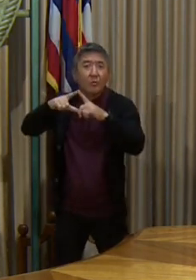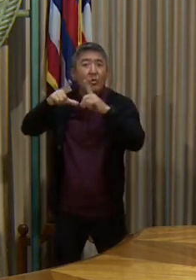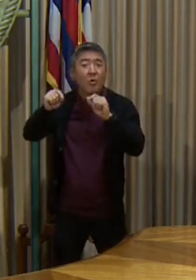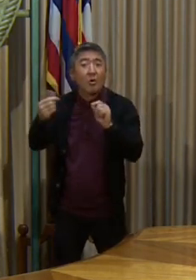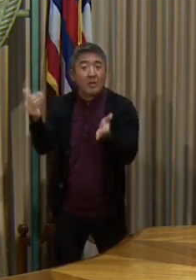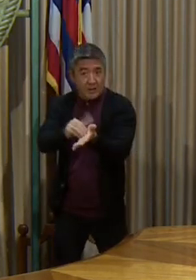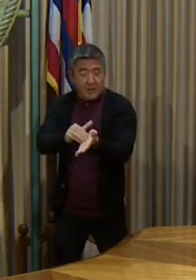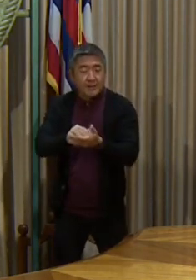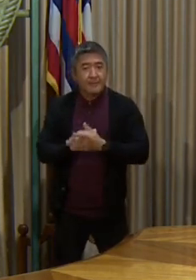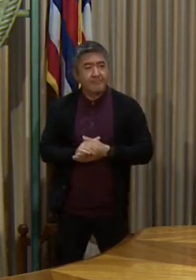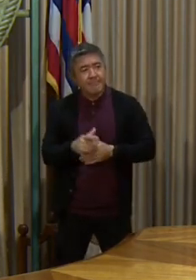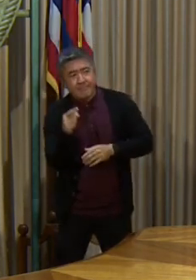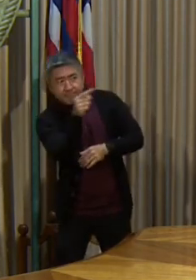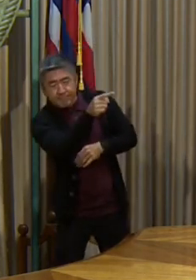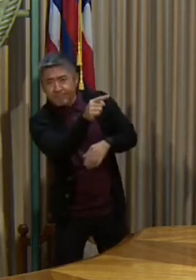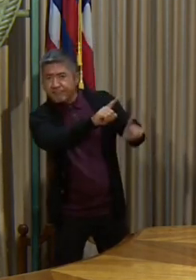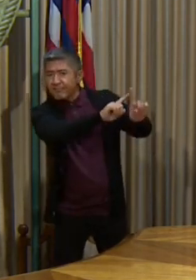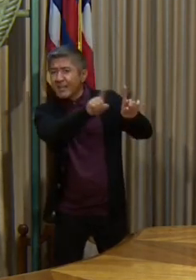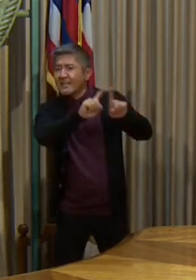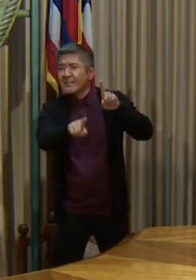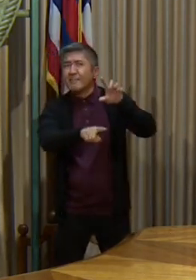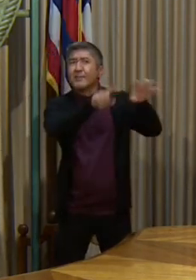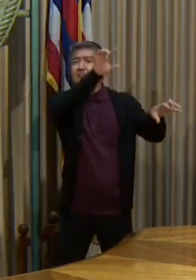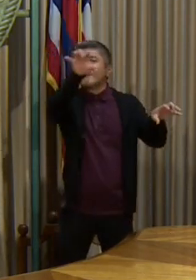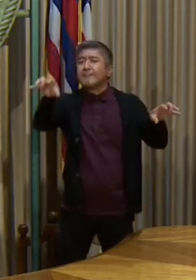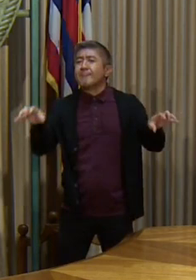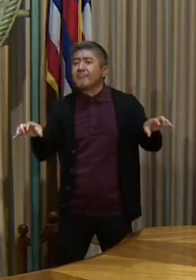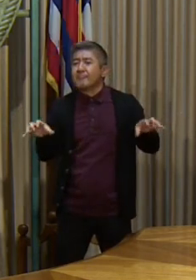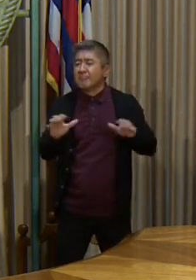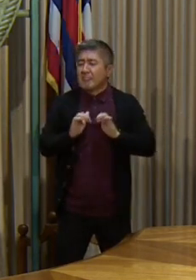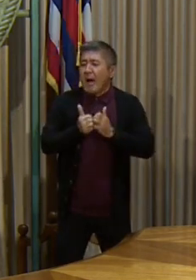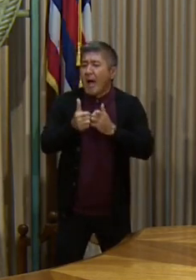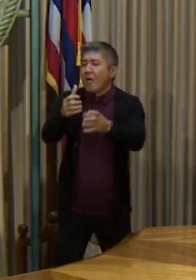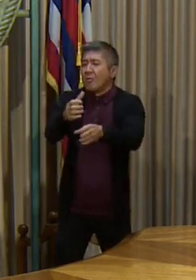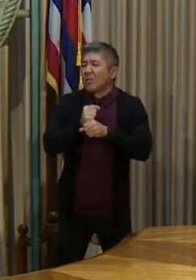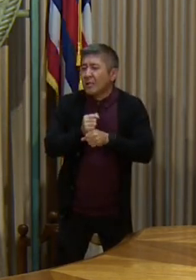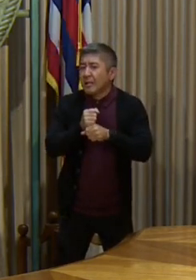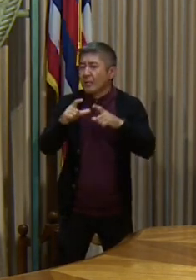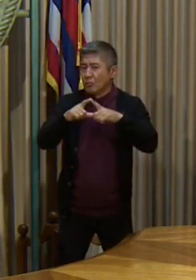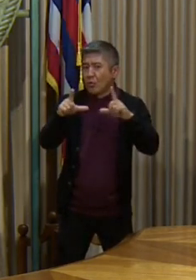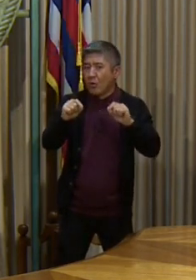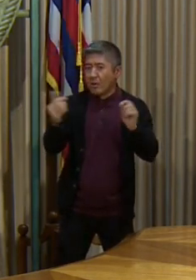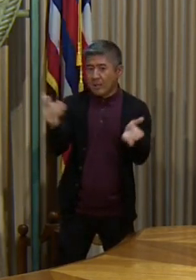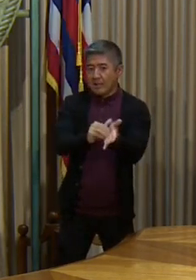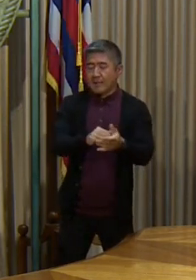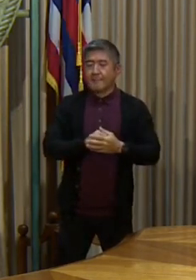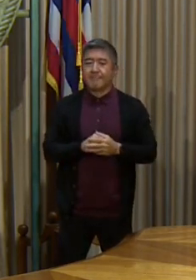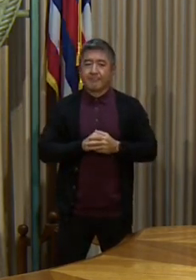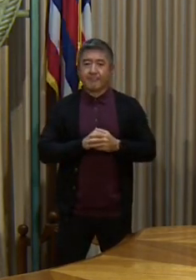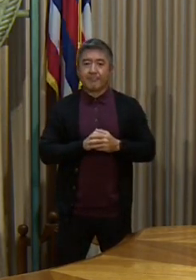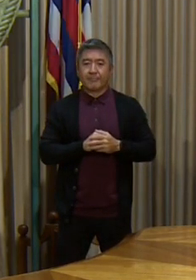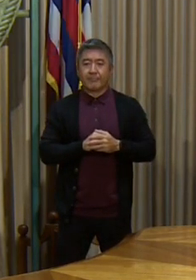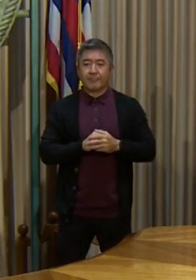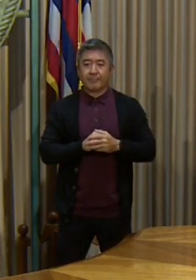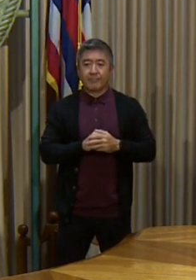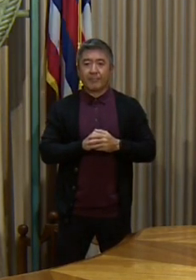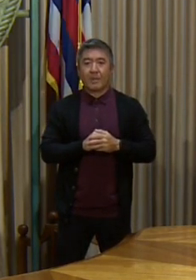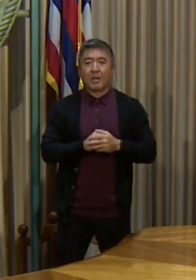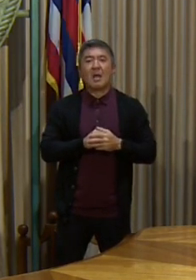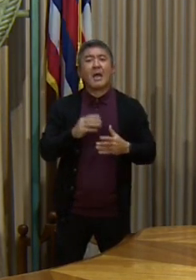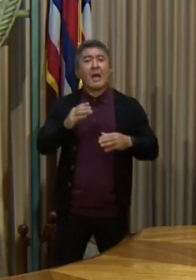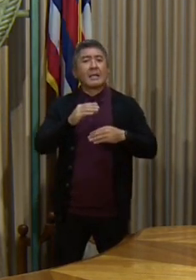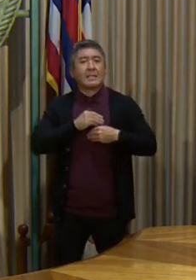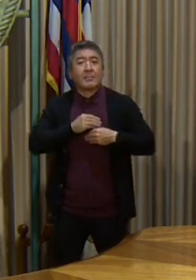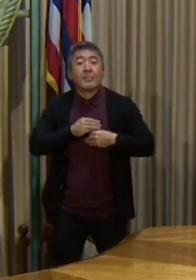the different types of locations, what the process will be. We'll also be accepting the vaccine administration